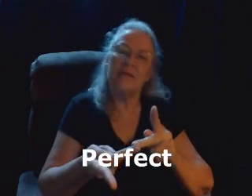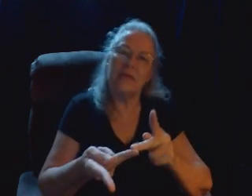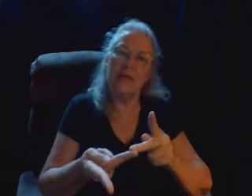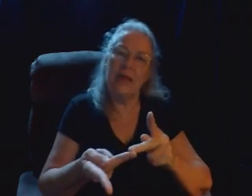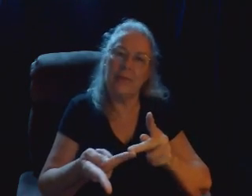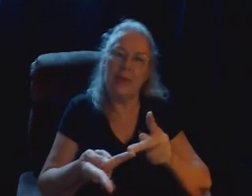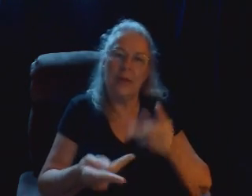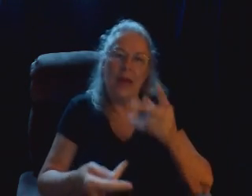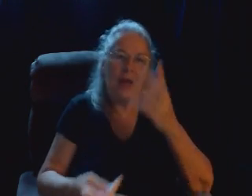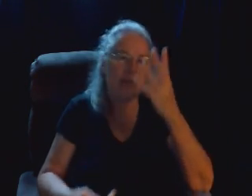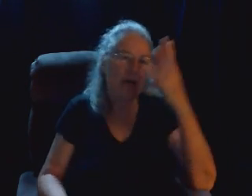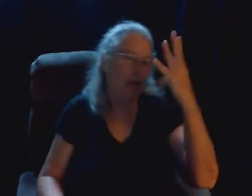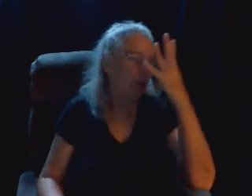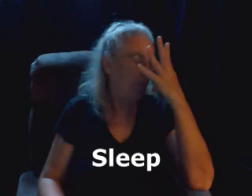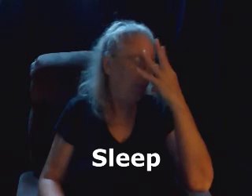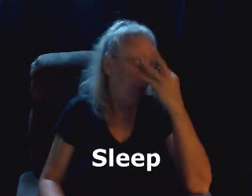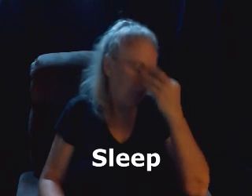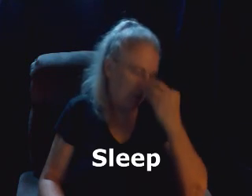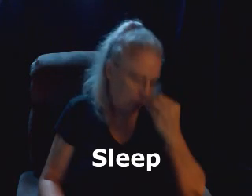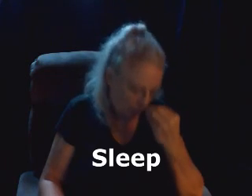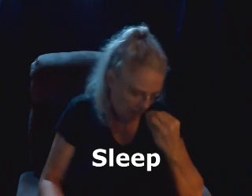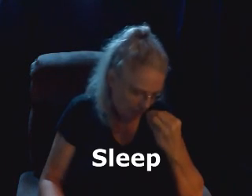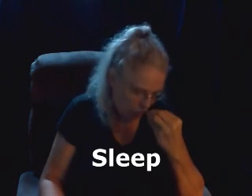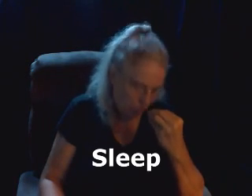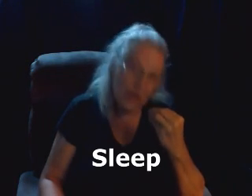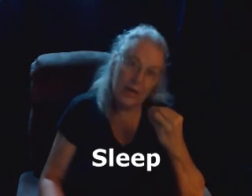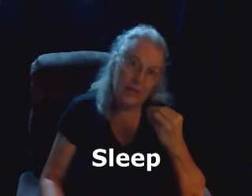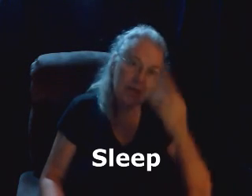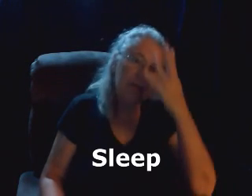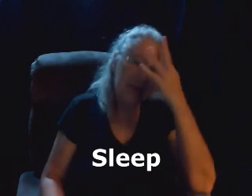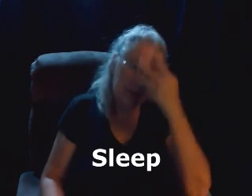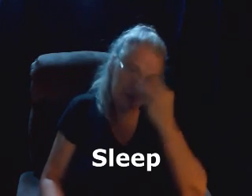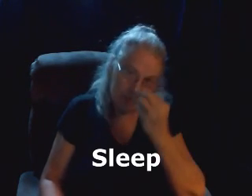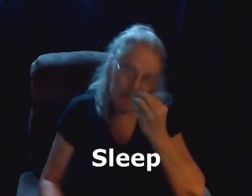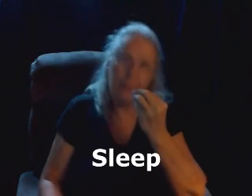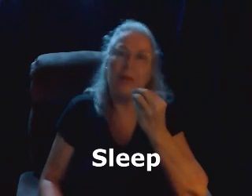Sleeping. It's like you're pulling your eyes shut. Sleeping.